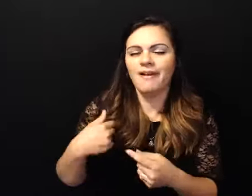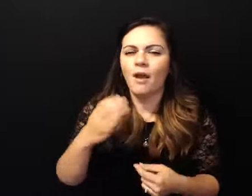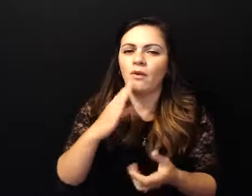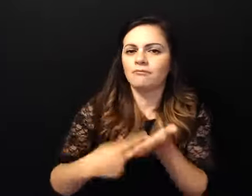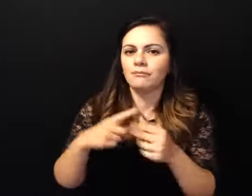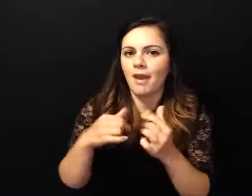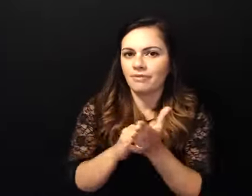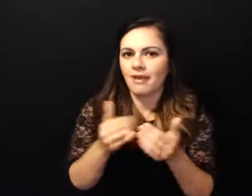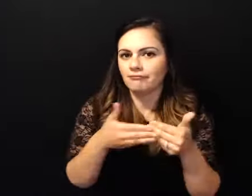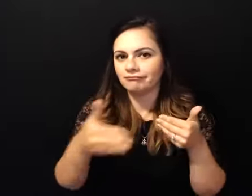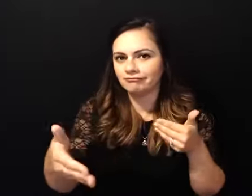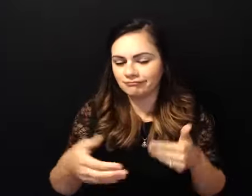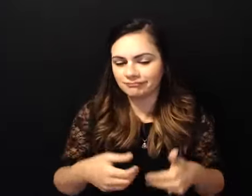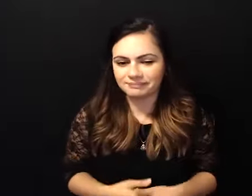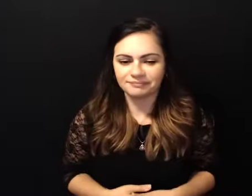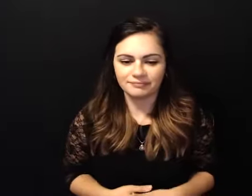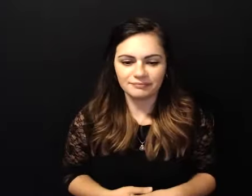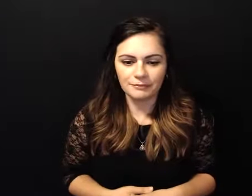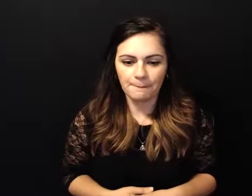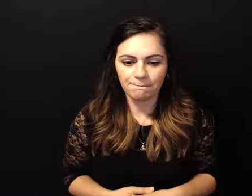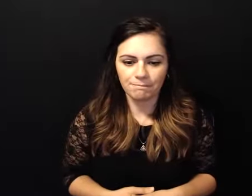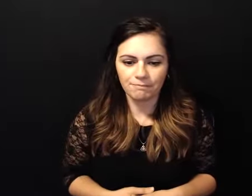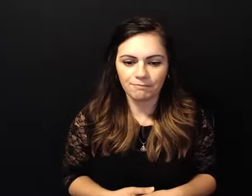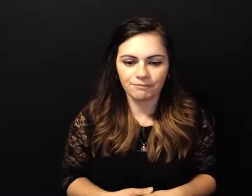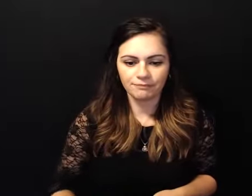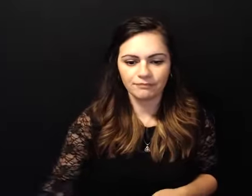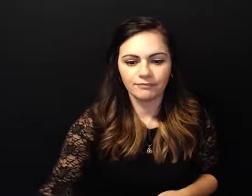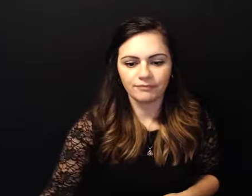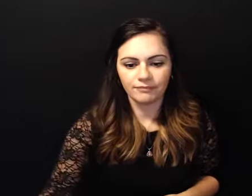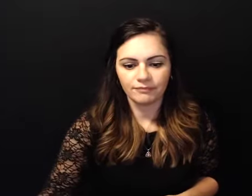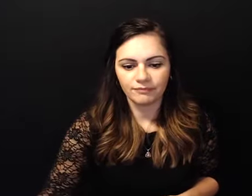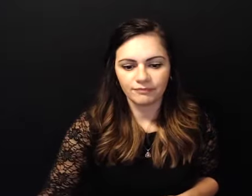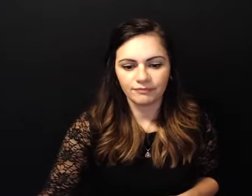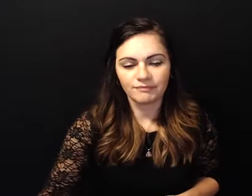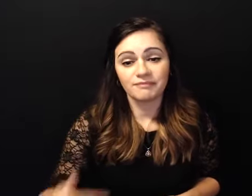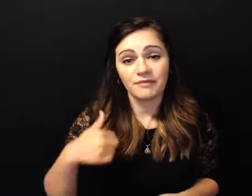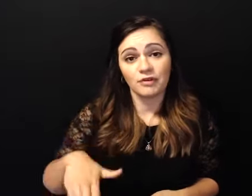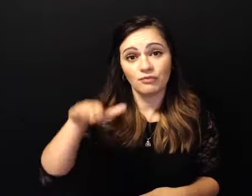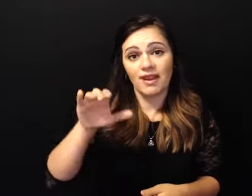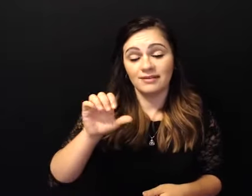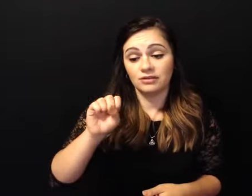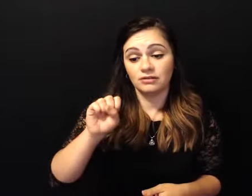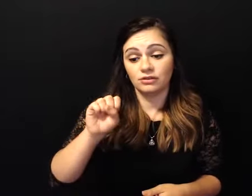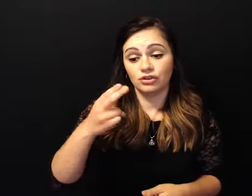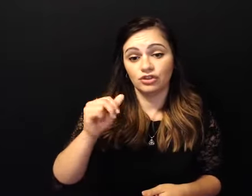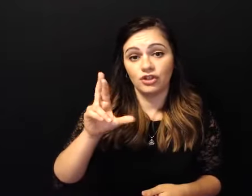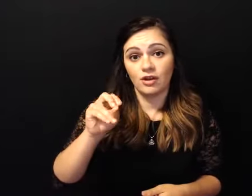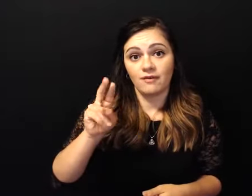so we'll get there but uh i was raised in charonville ohio and um i you know